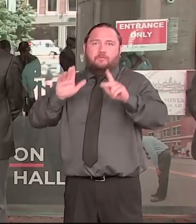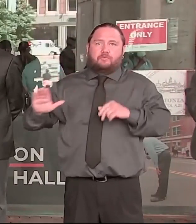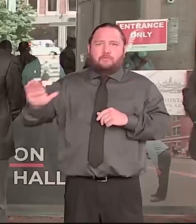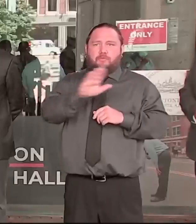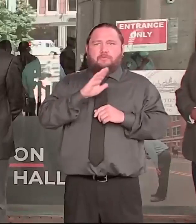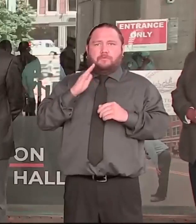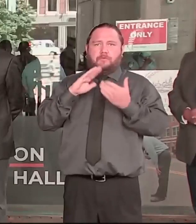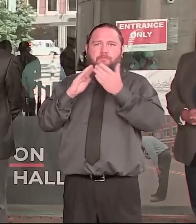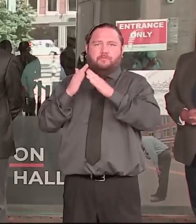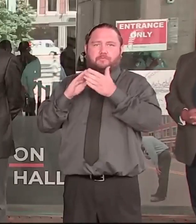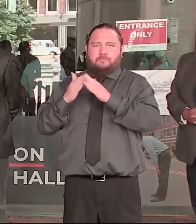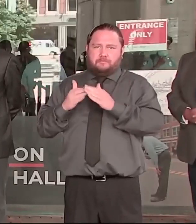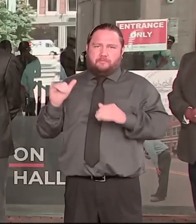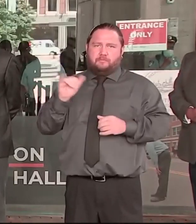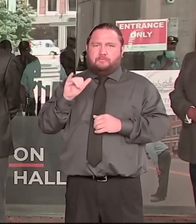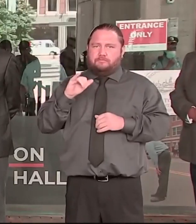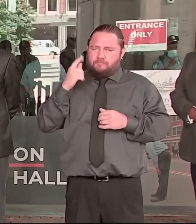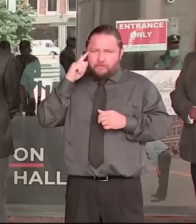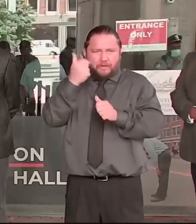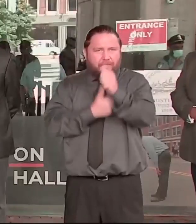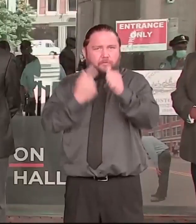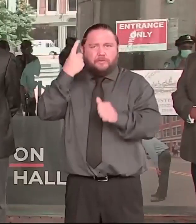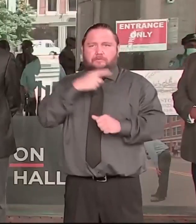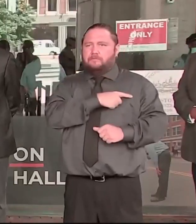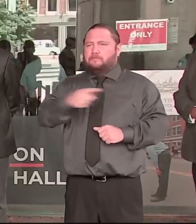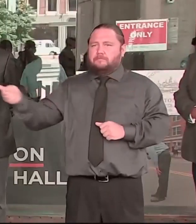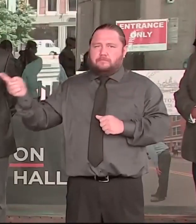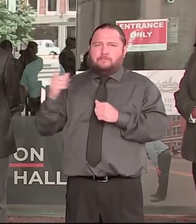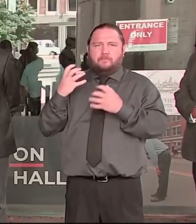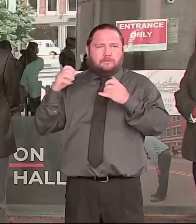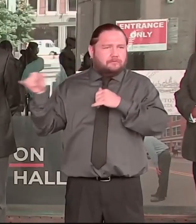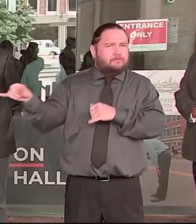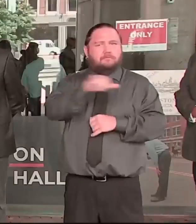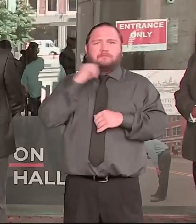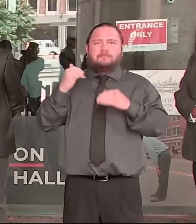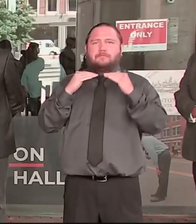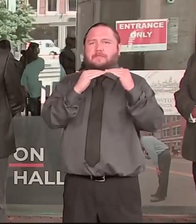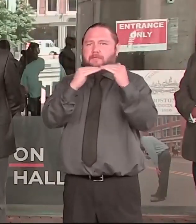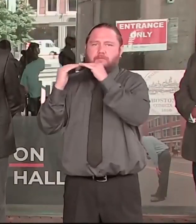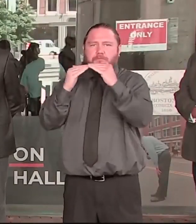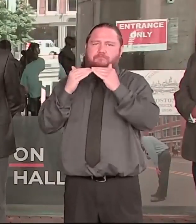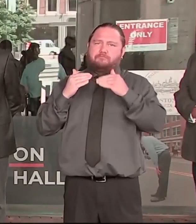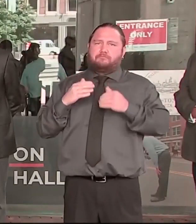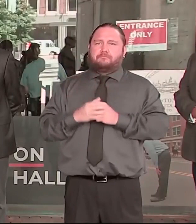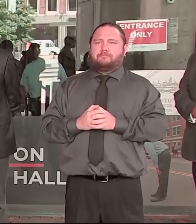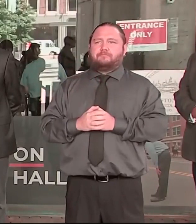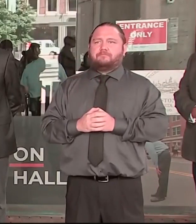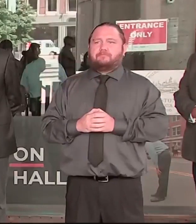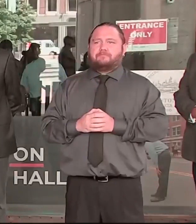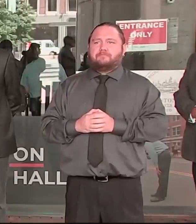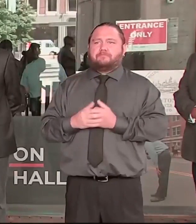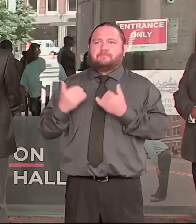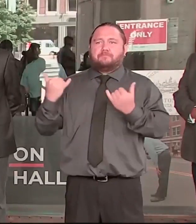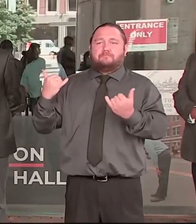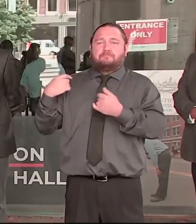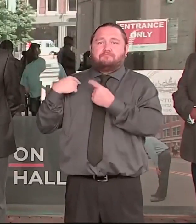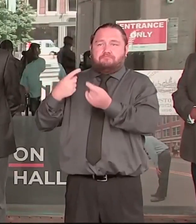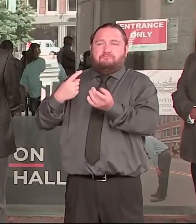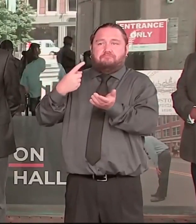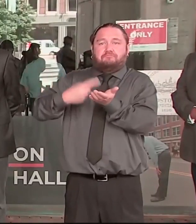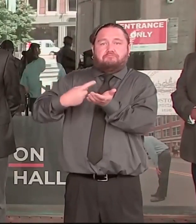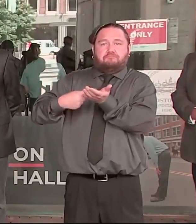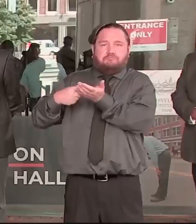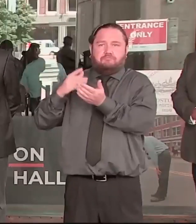Out of that conversation has come an initial set of action for racial equity that I'm going to announce today.